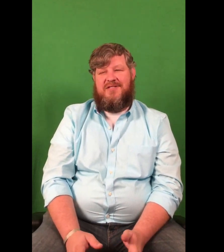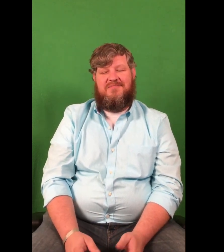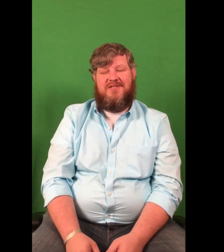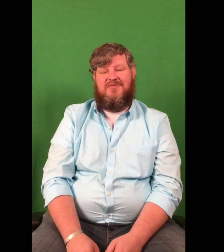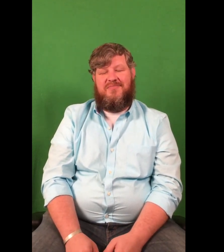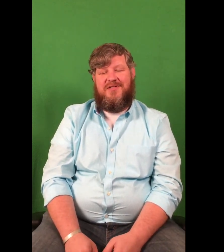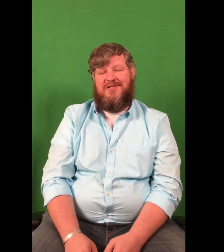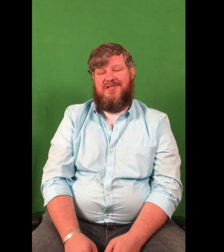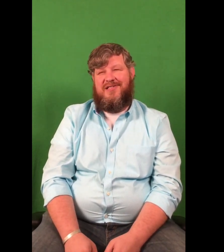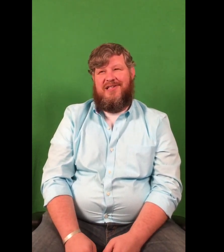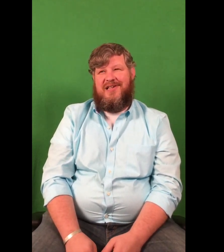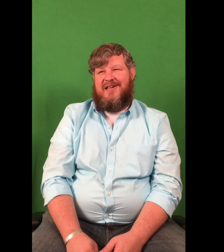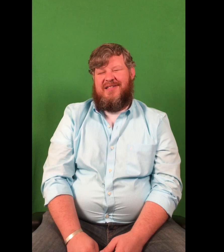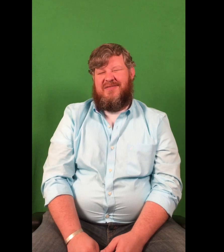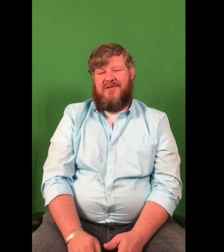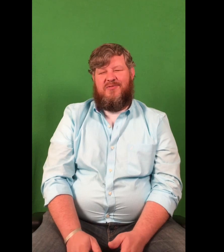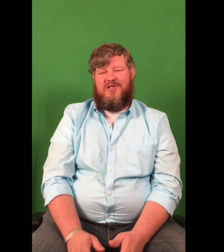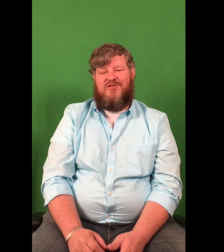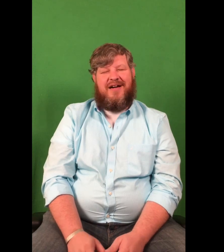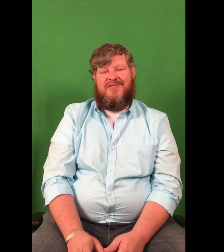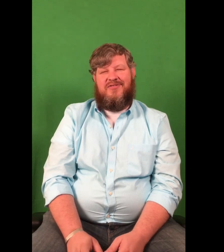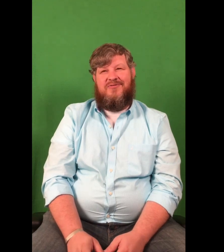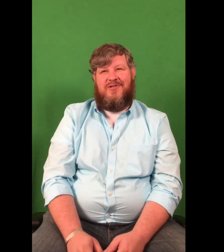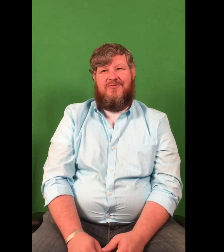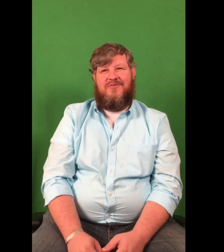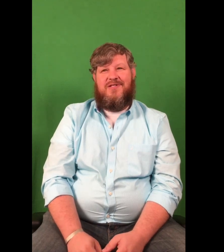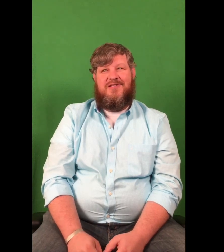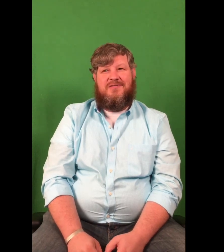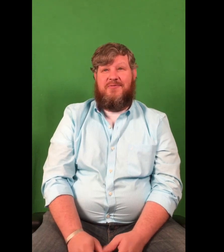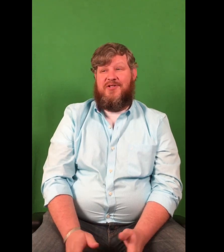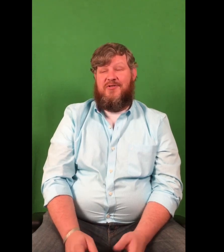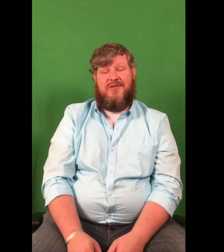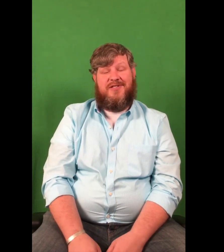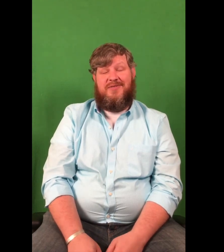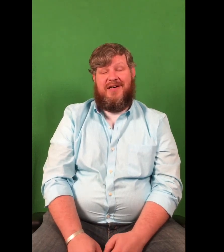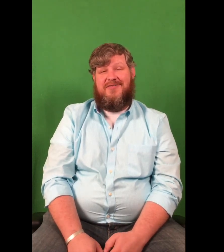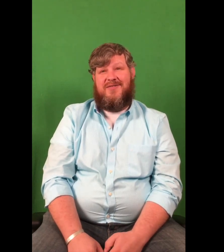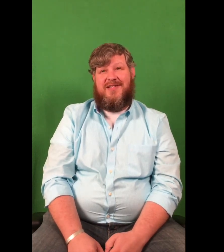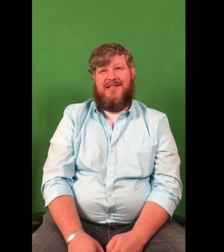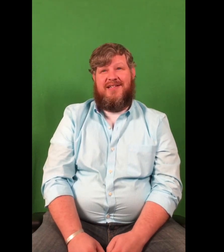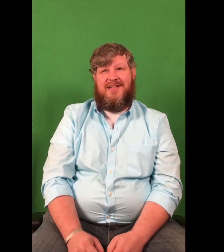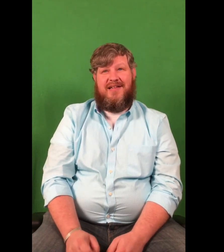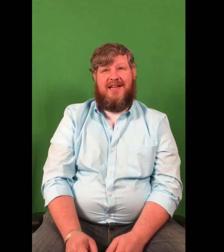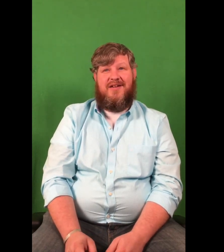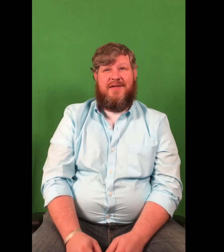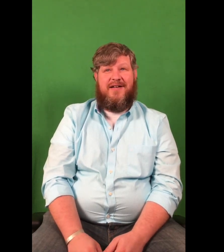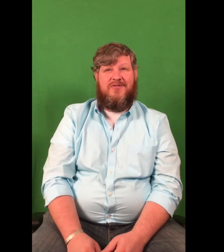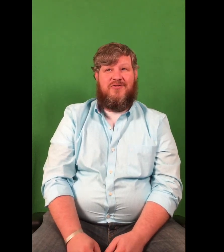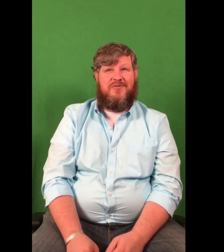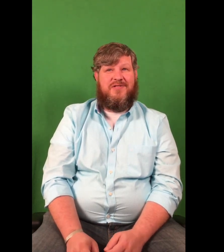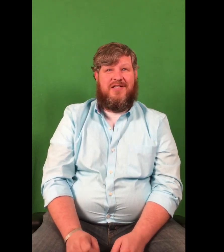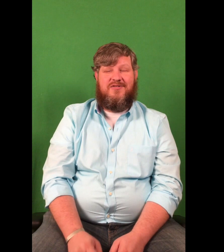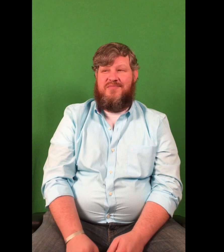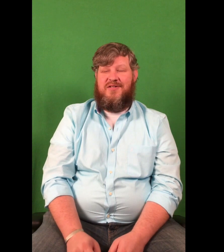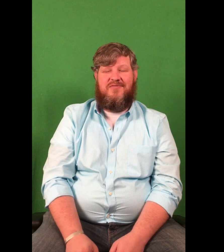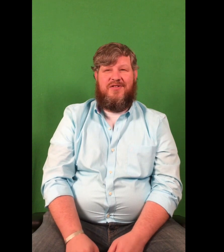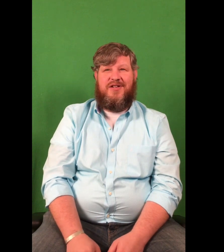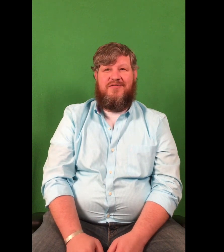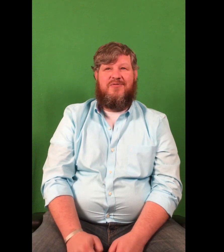you know, this is going to be, some people just driving through roads, especially going up ski mountain or something like that, that had to come down those roads. That's going to be a very difficult